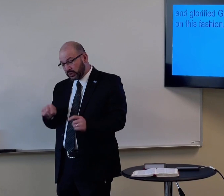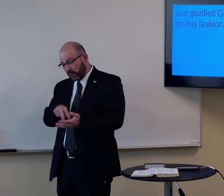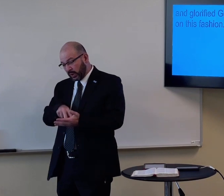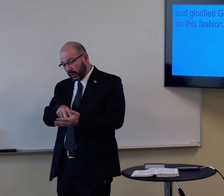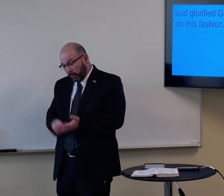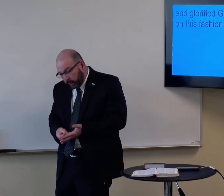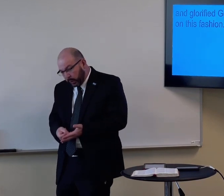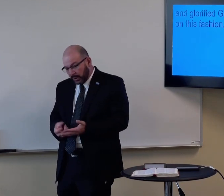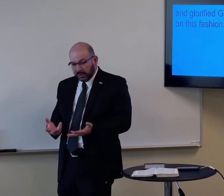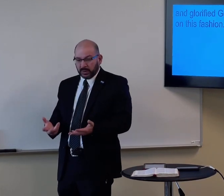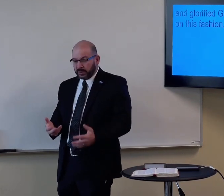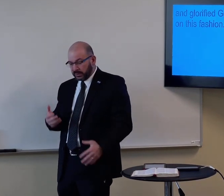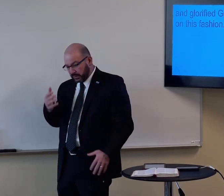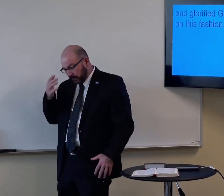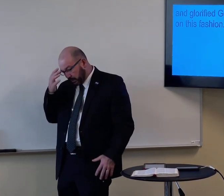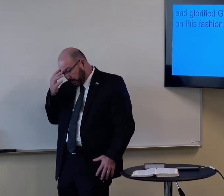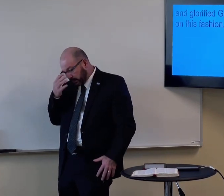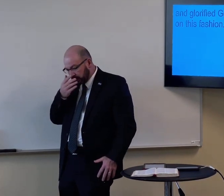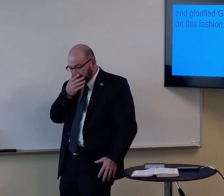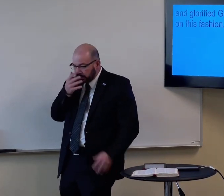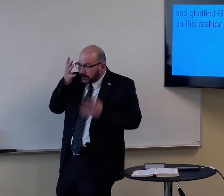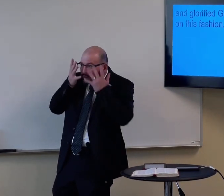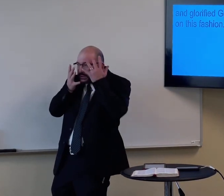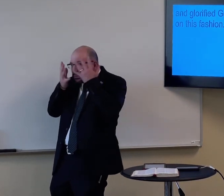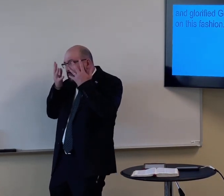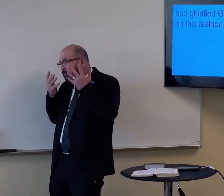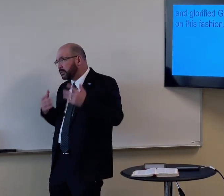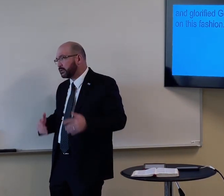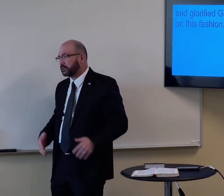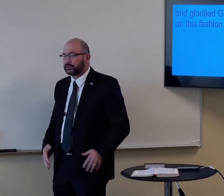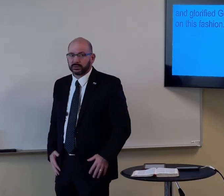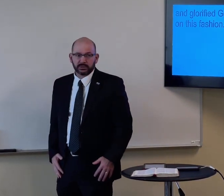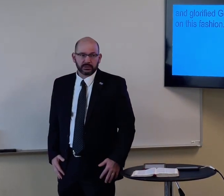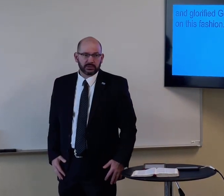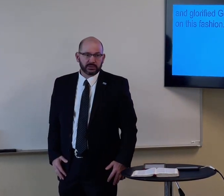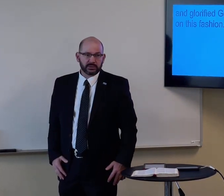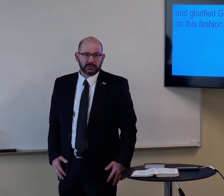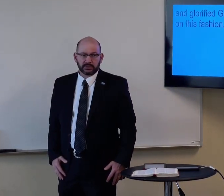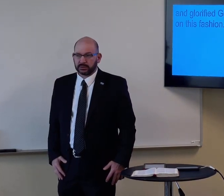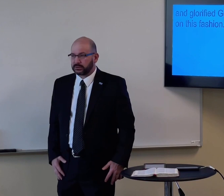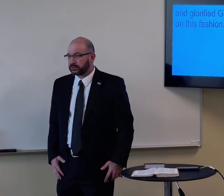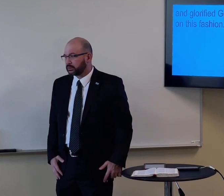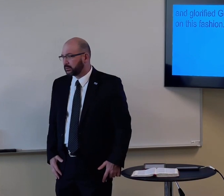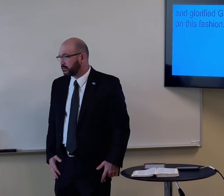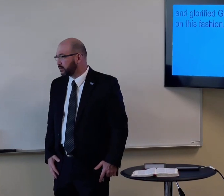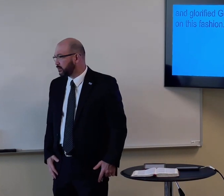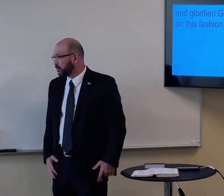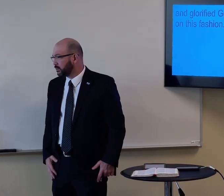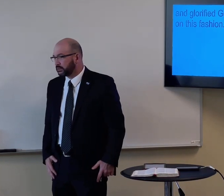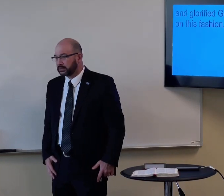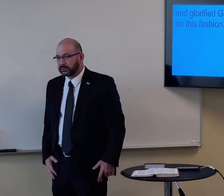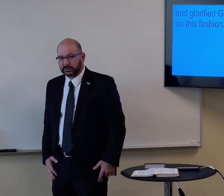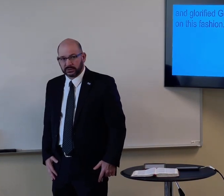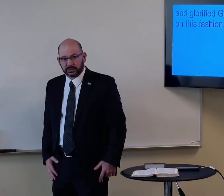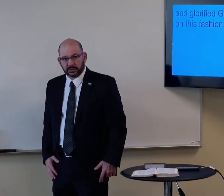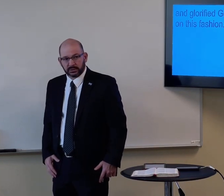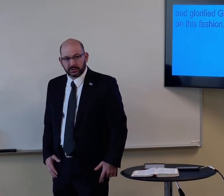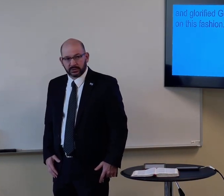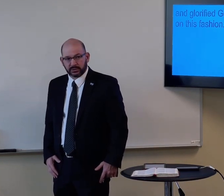So what if he would have thought in his head, oh, I'm kind of embarrassed. What if I try and fail? What if I can't do it?